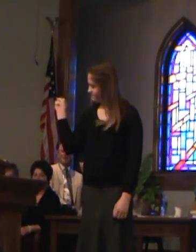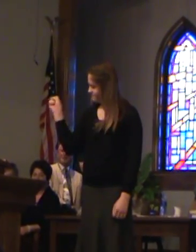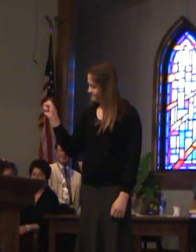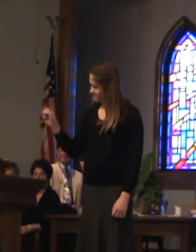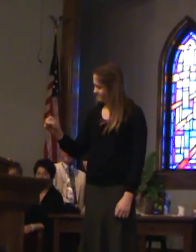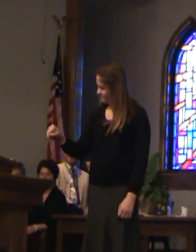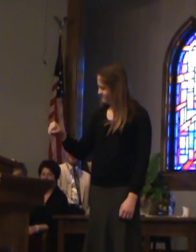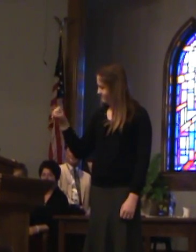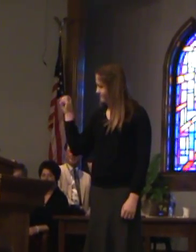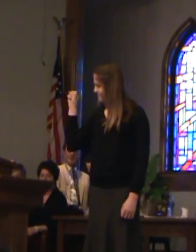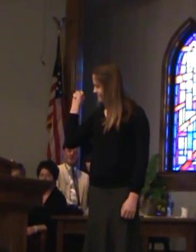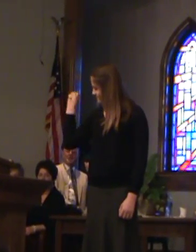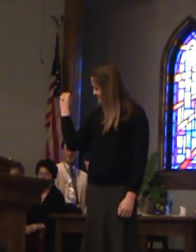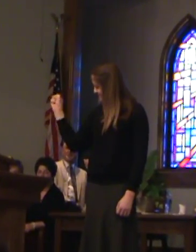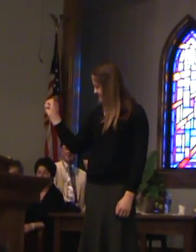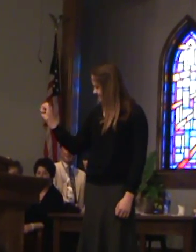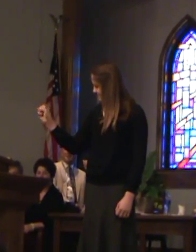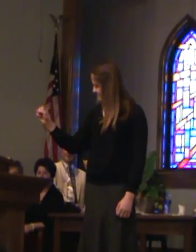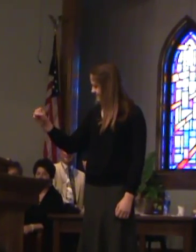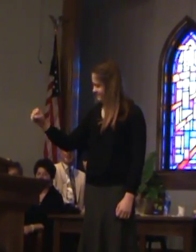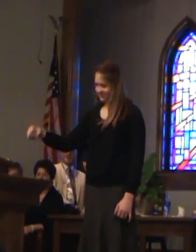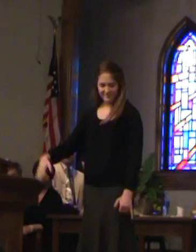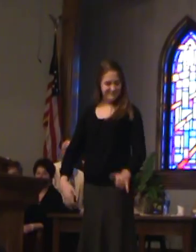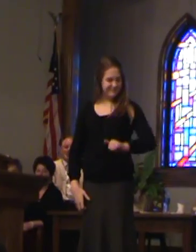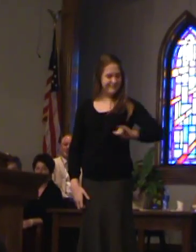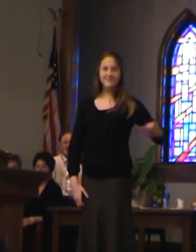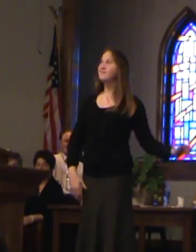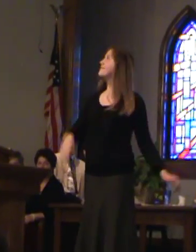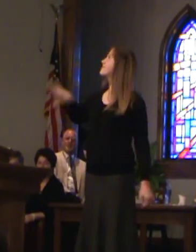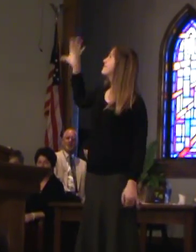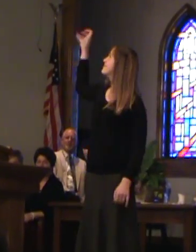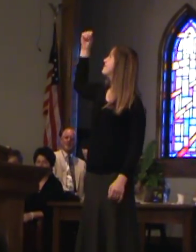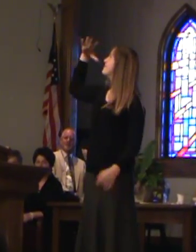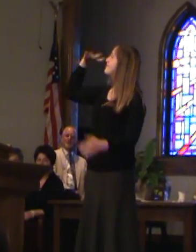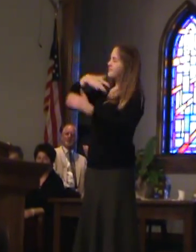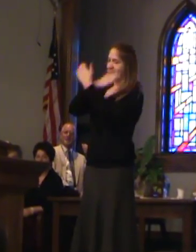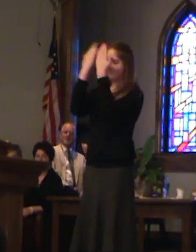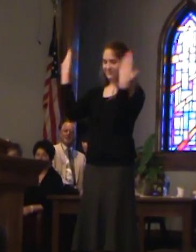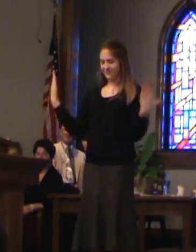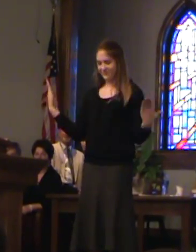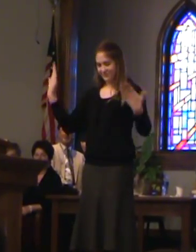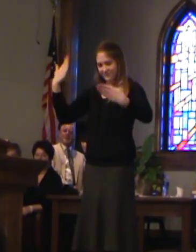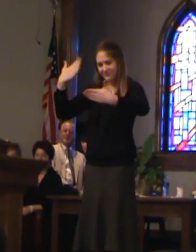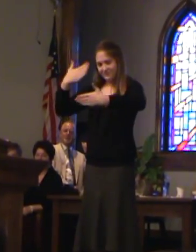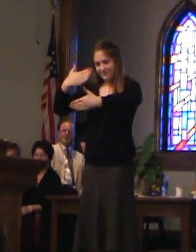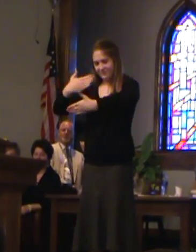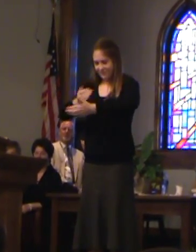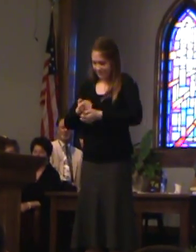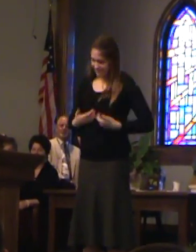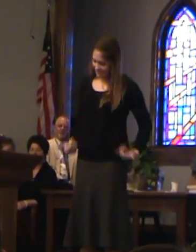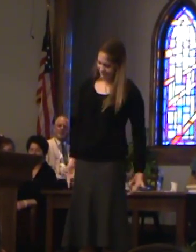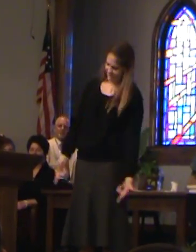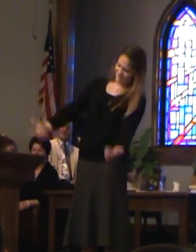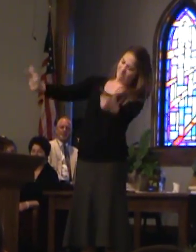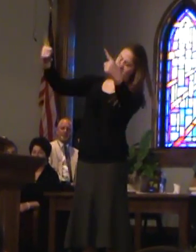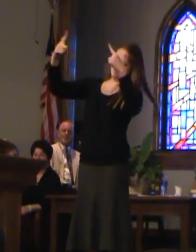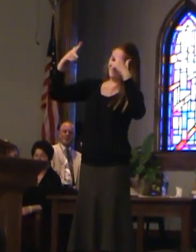beautiful Like sunlight burning me at night Making my